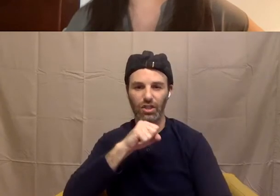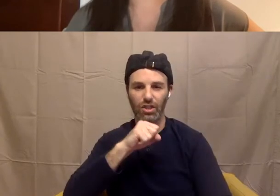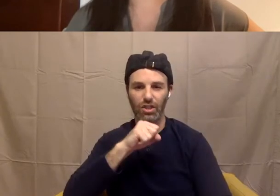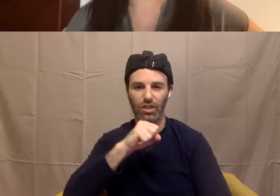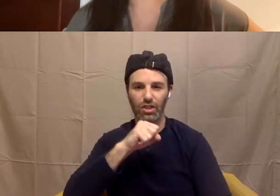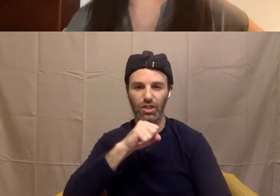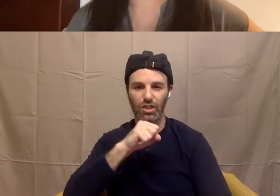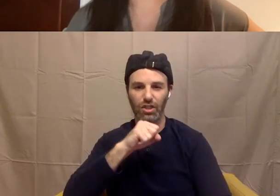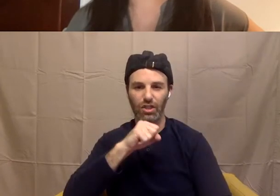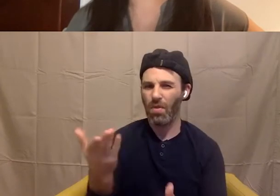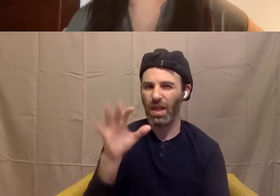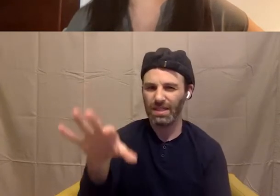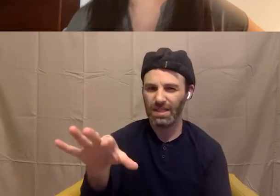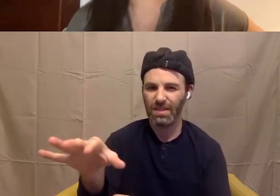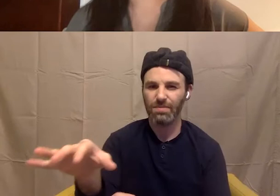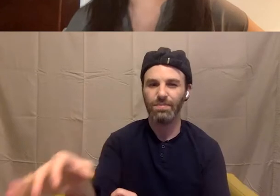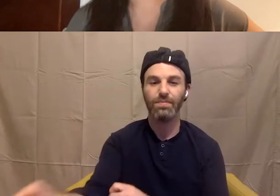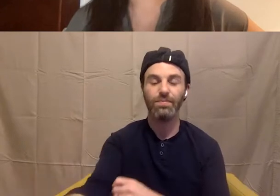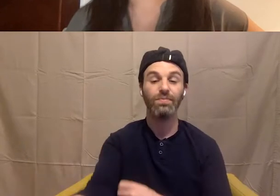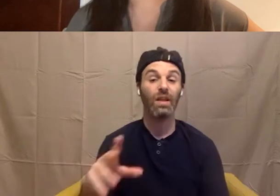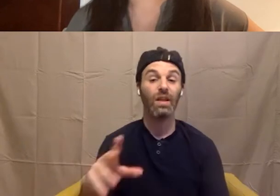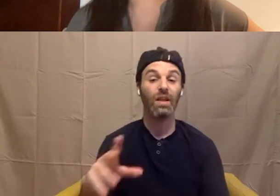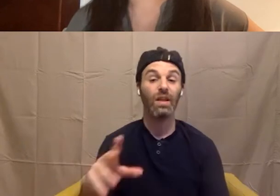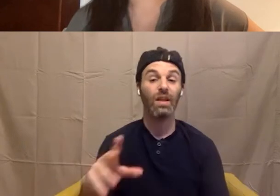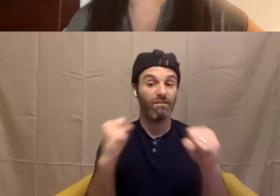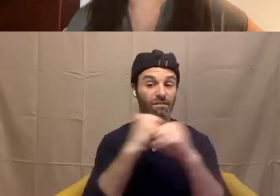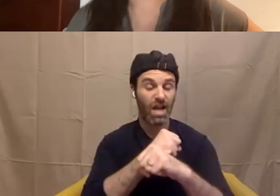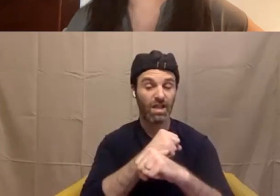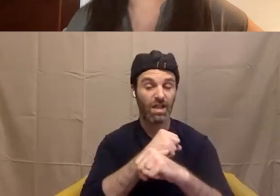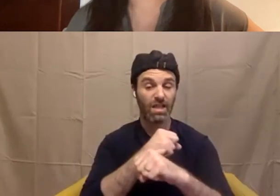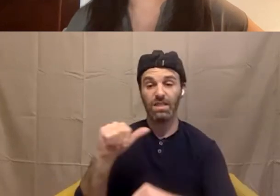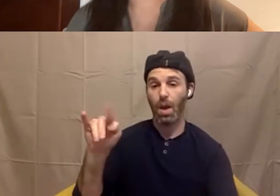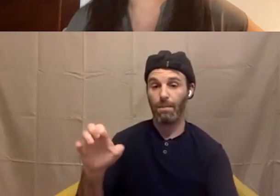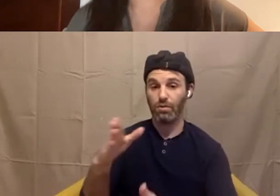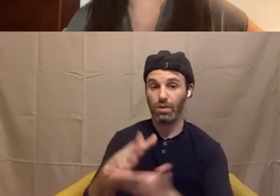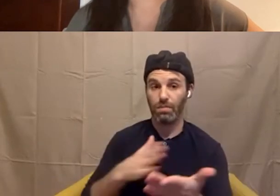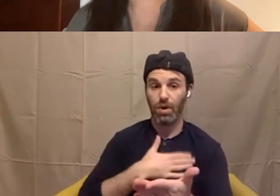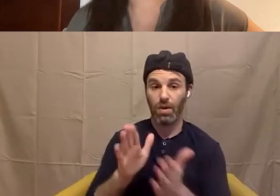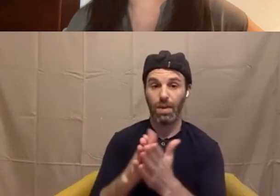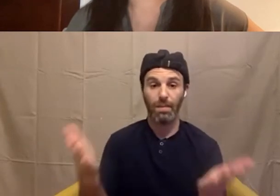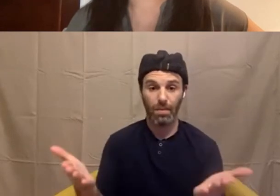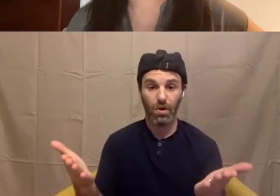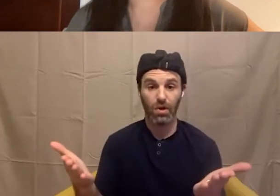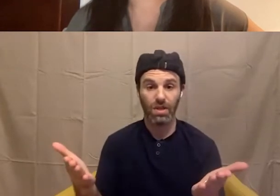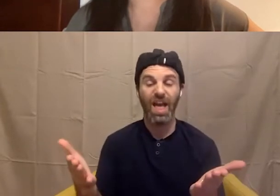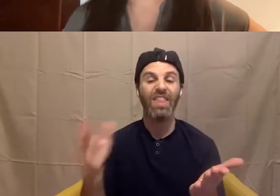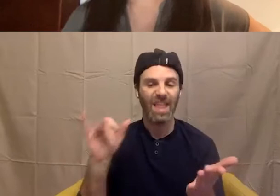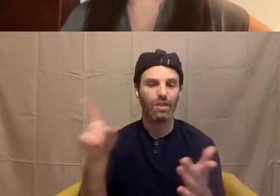um, the, uh, the violence and abuse part of my book is the part that I work most with professionals. And the thing that they